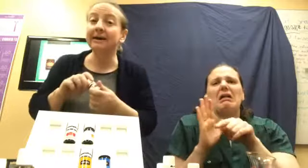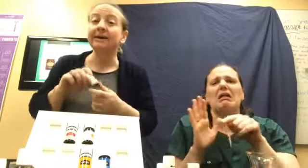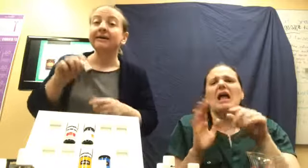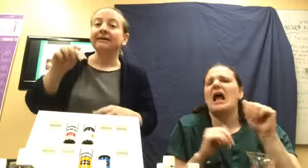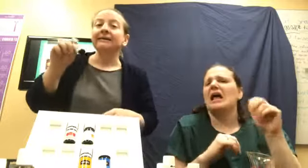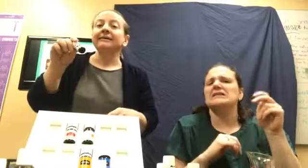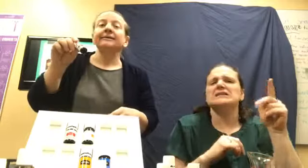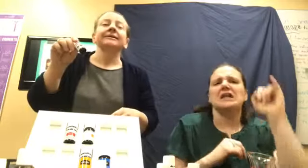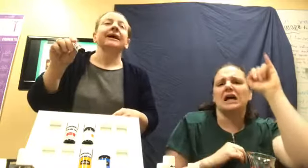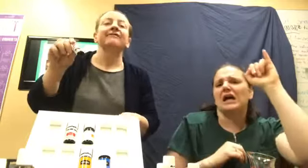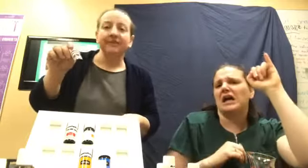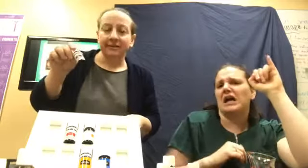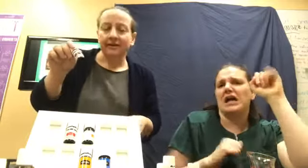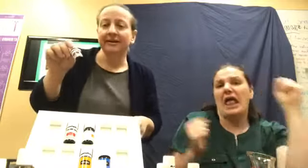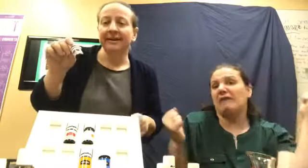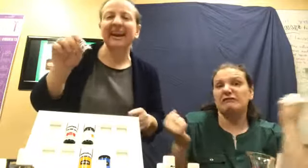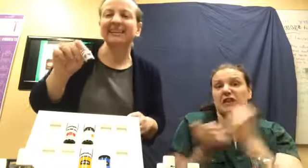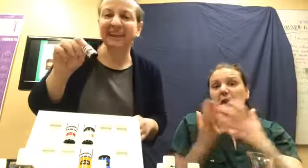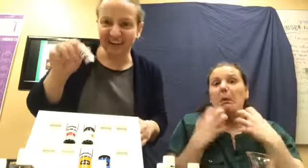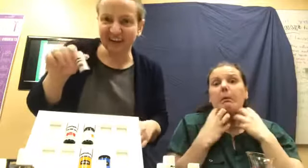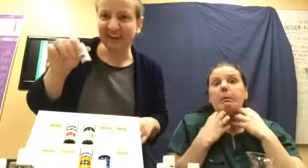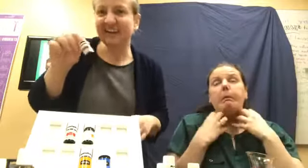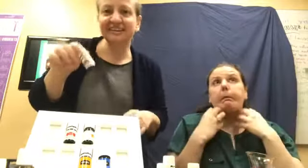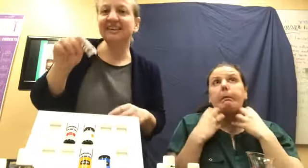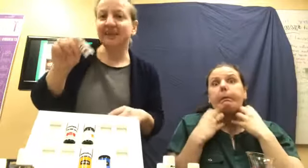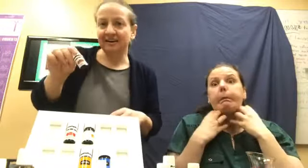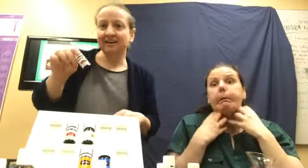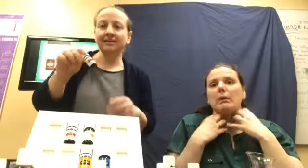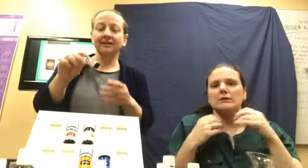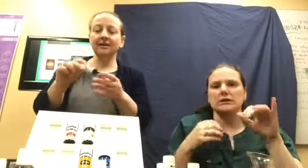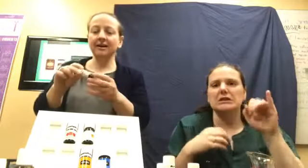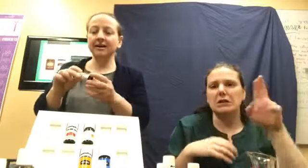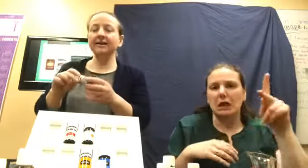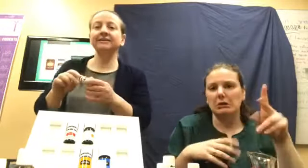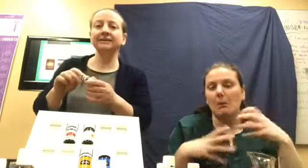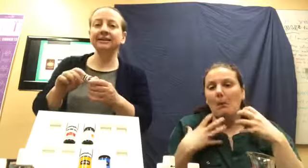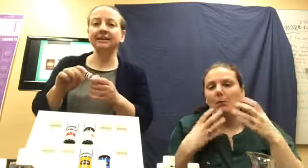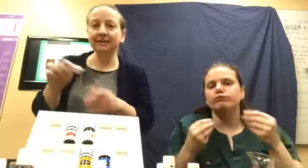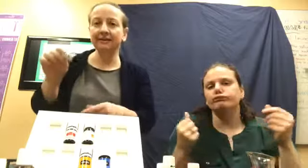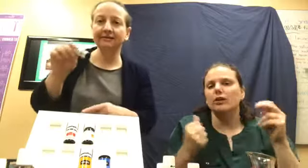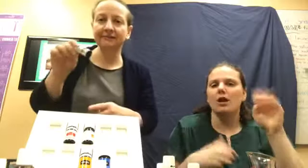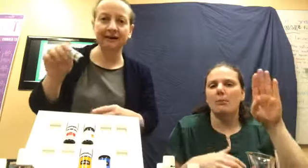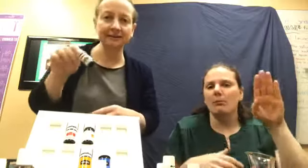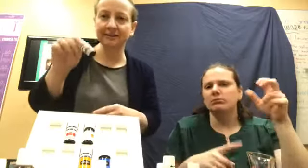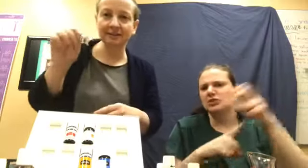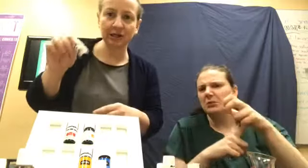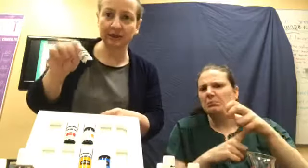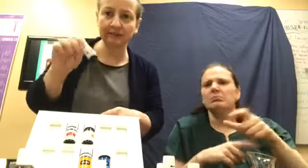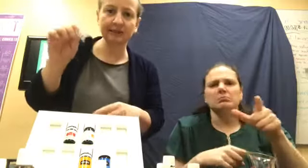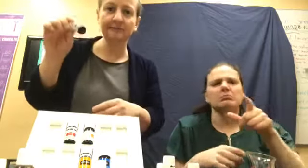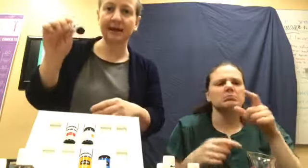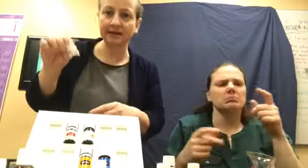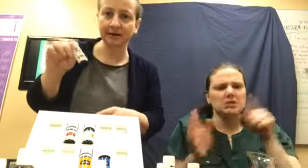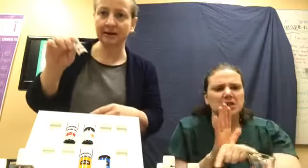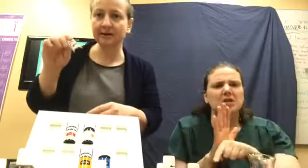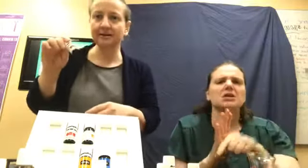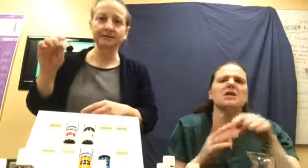everything. Anti yuck. Anti yuck. It's going to kill virus and germ and bacteria and